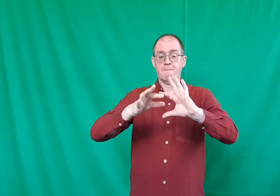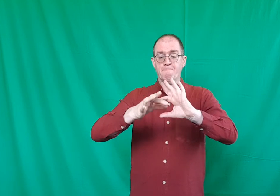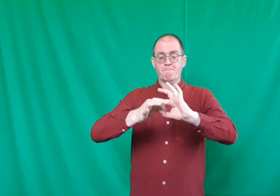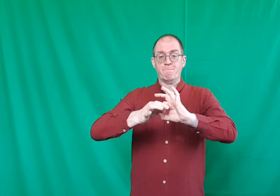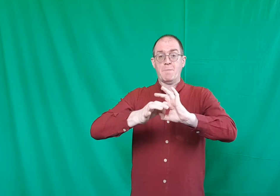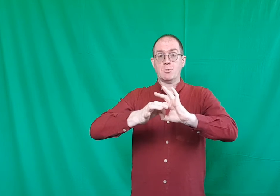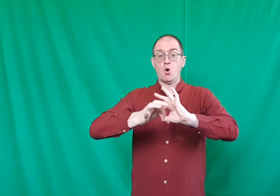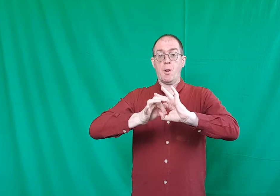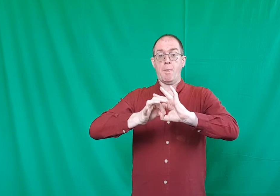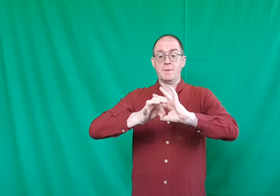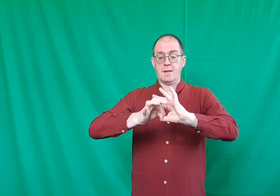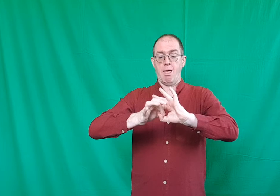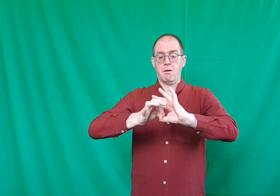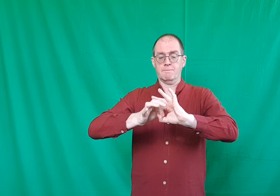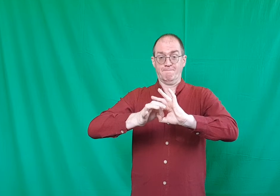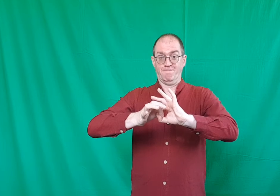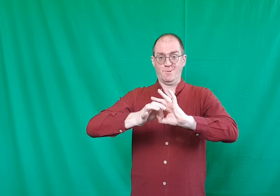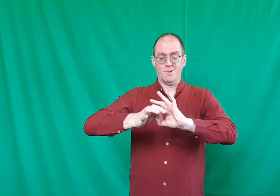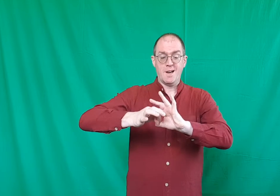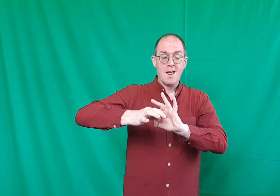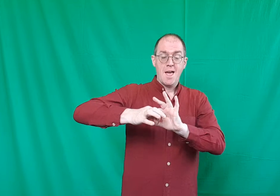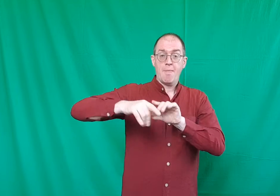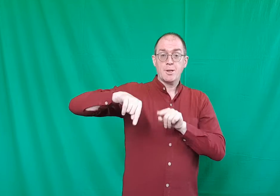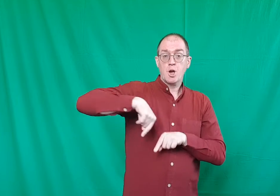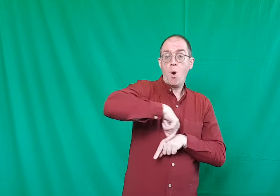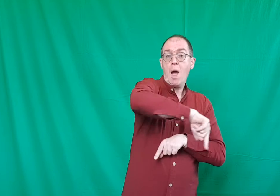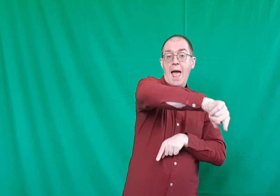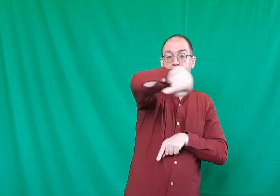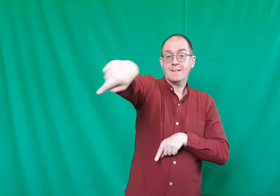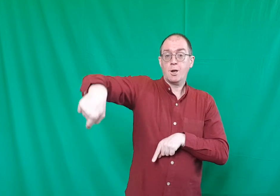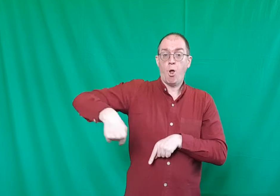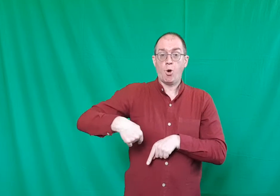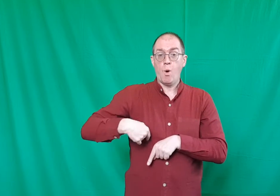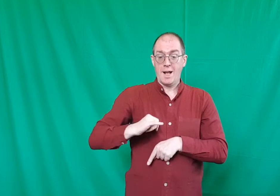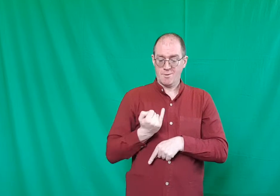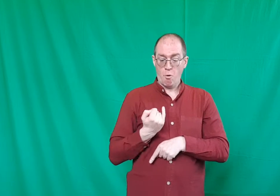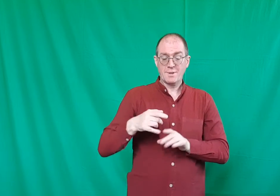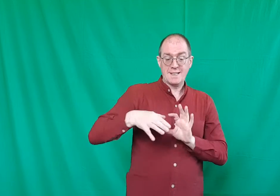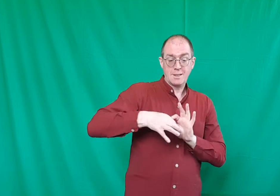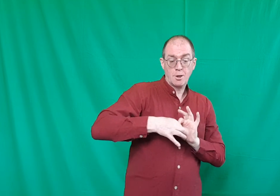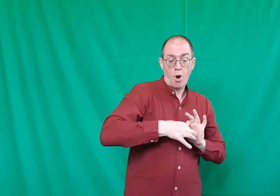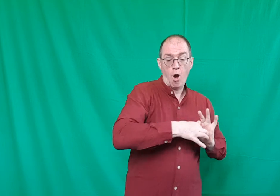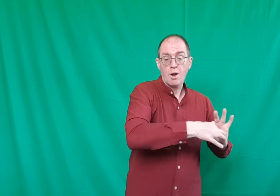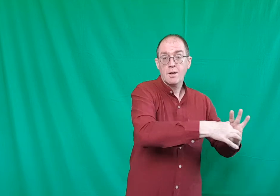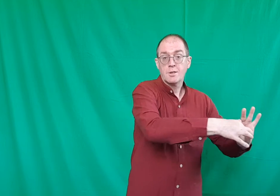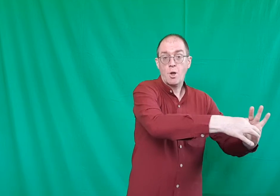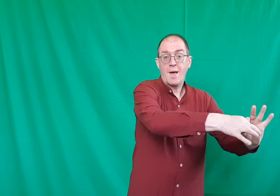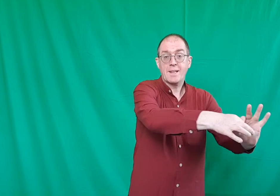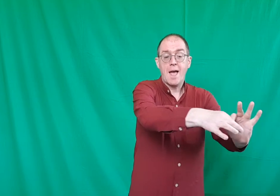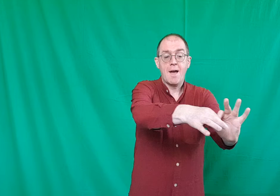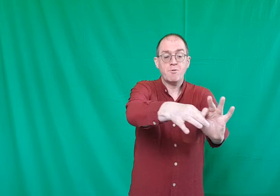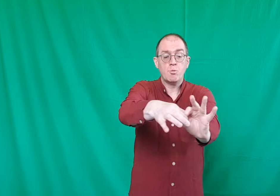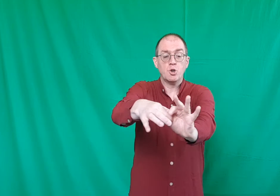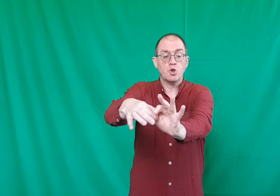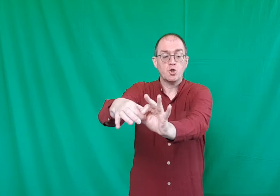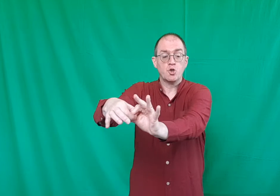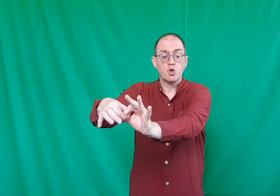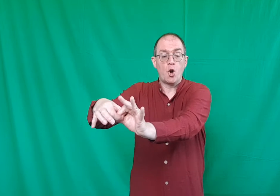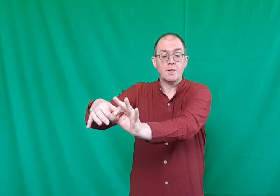by joining them together. Then go anti-clockwise from six o'clock so that everyone joined